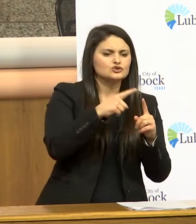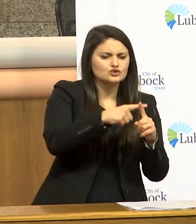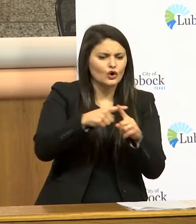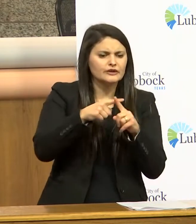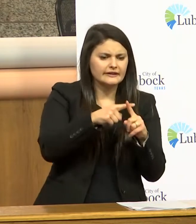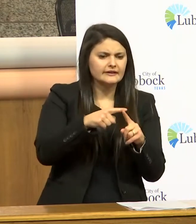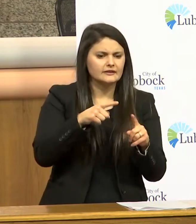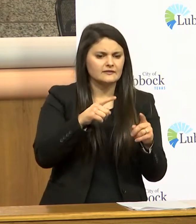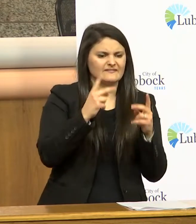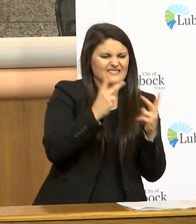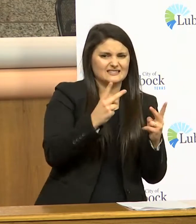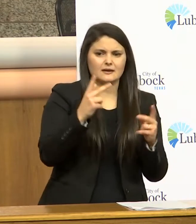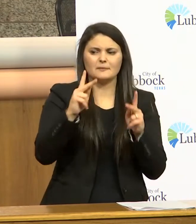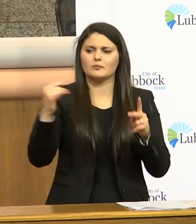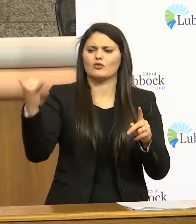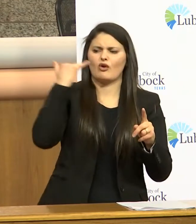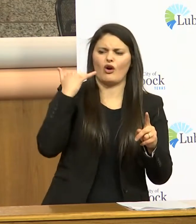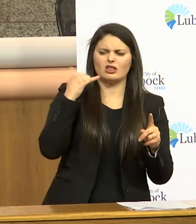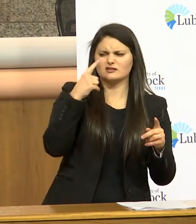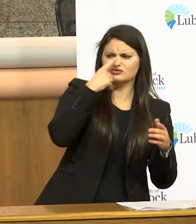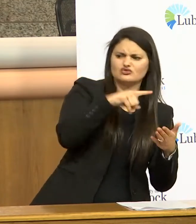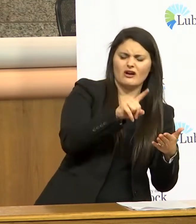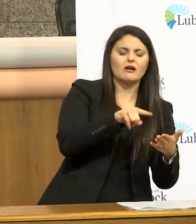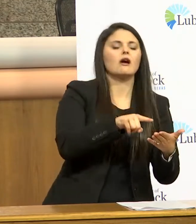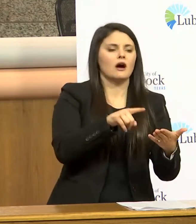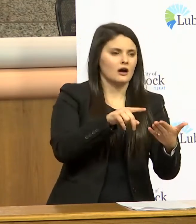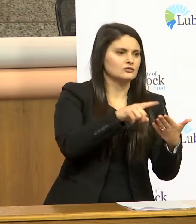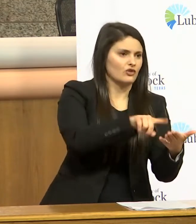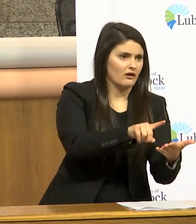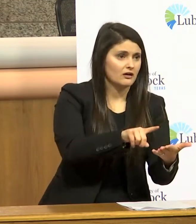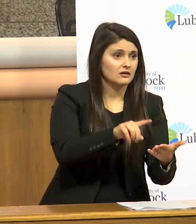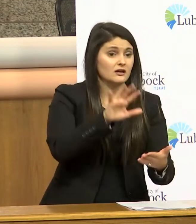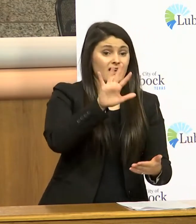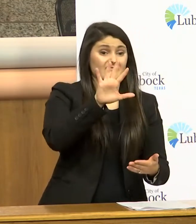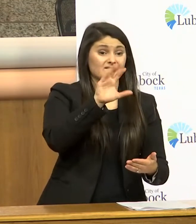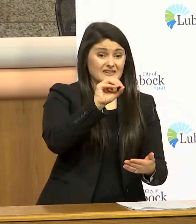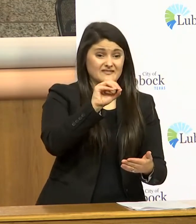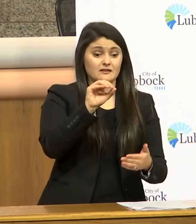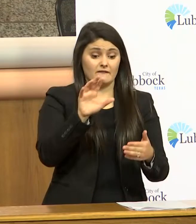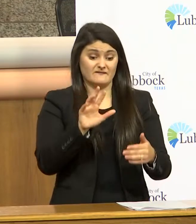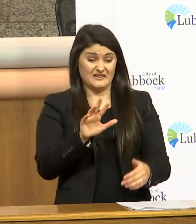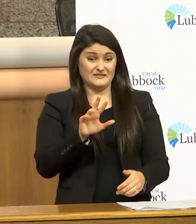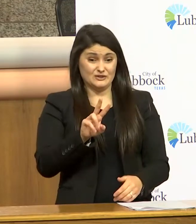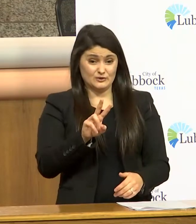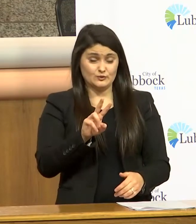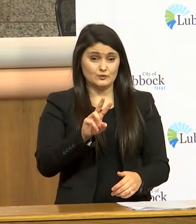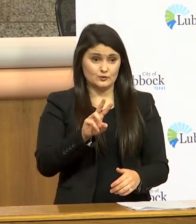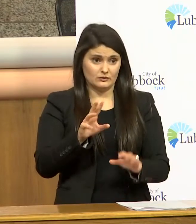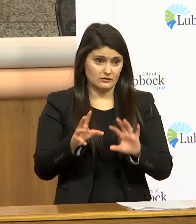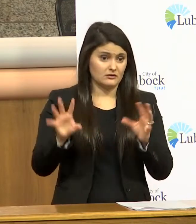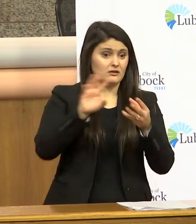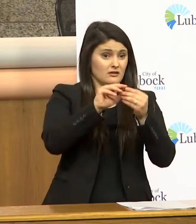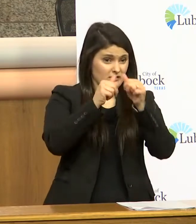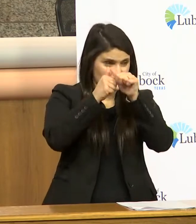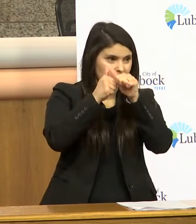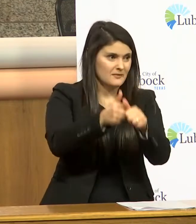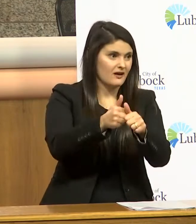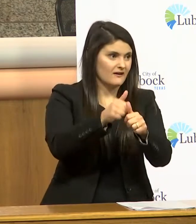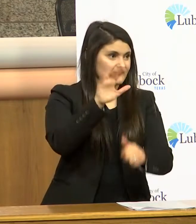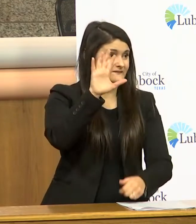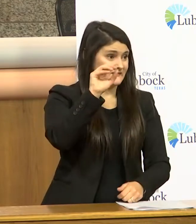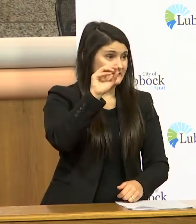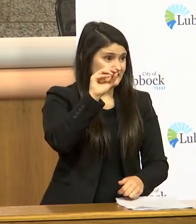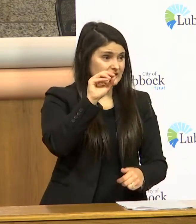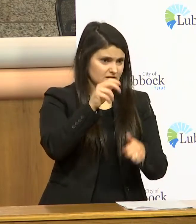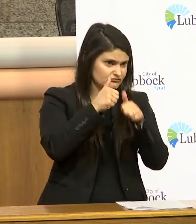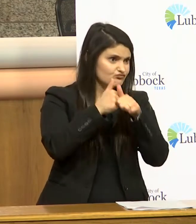some calls that we had 50 of the 52 over the course of that day were in compliance when we got